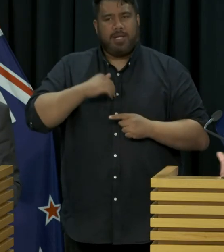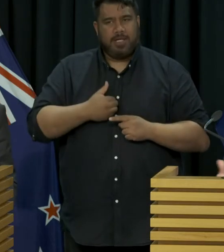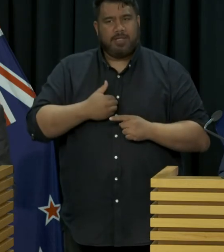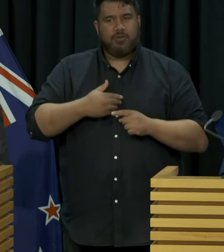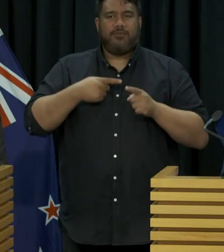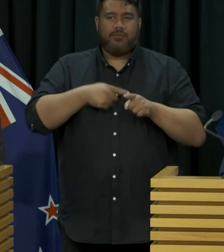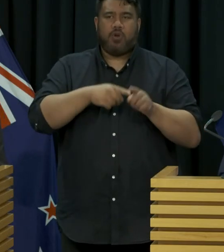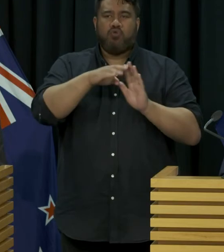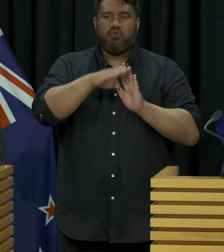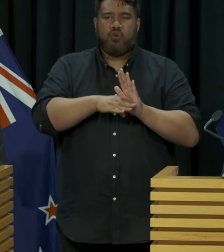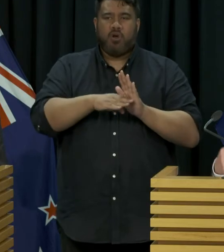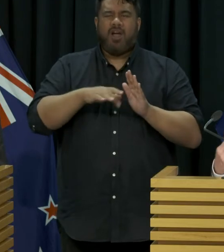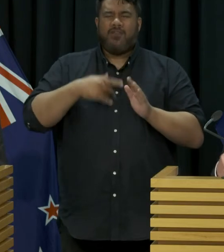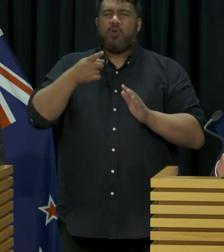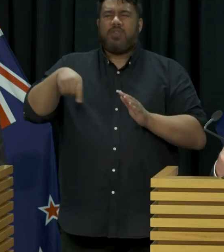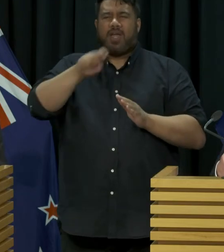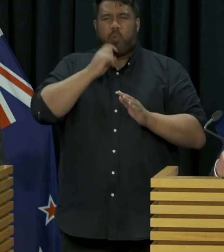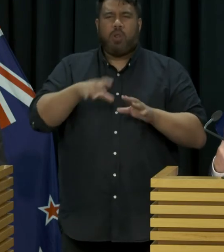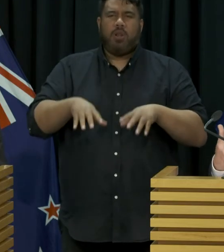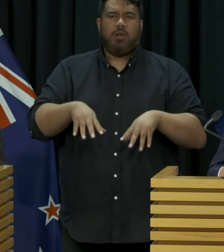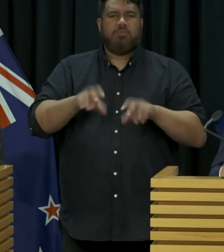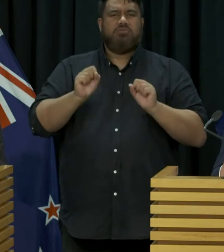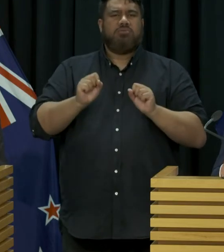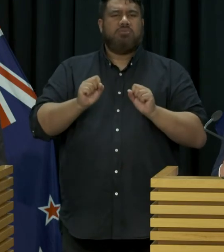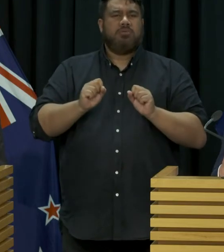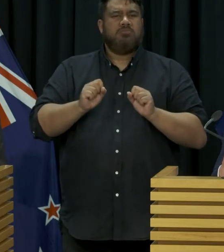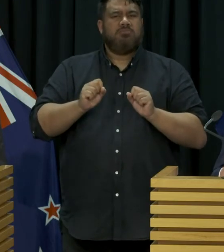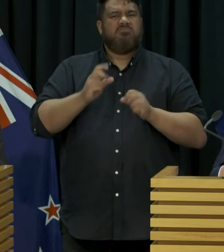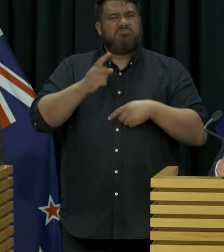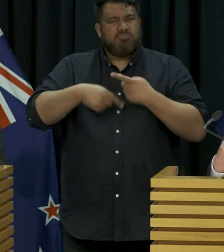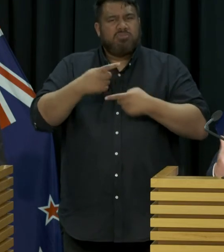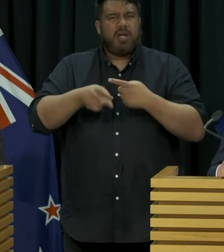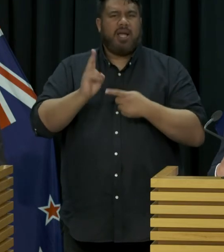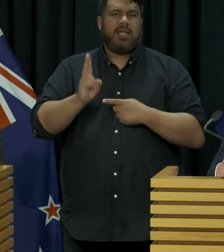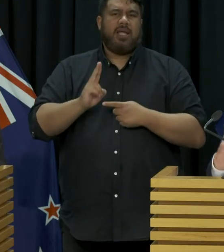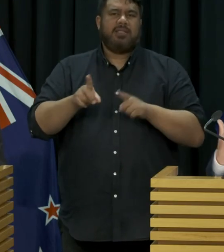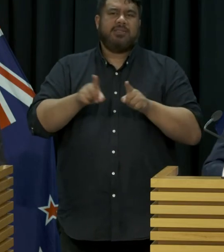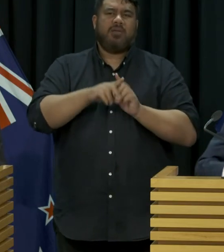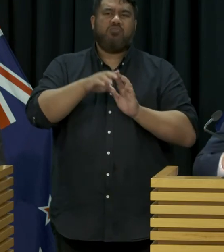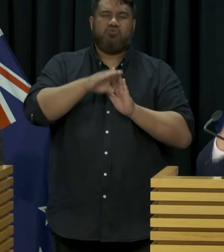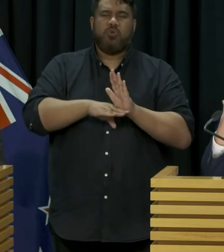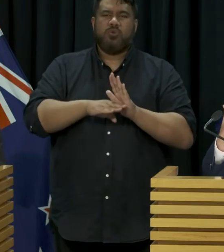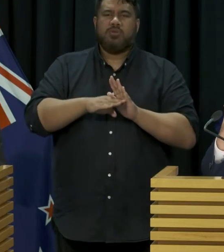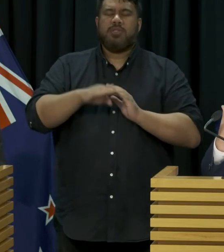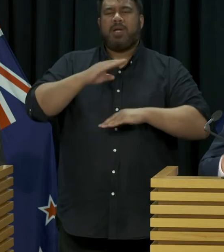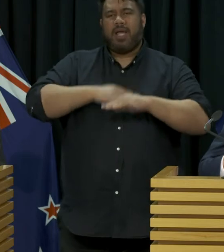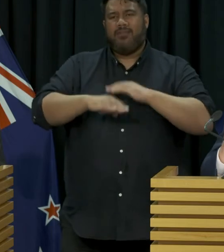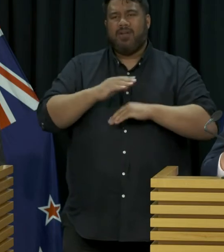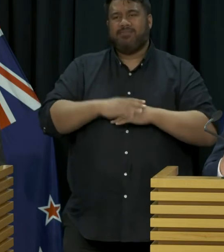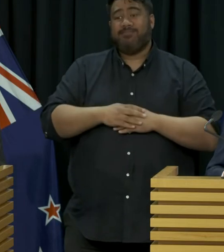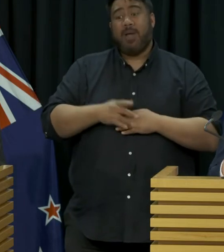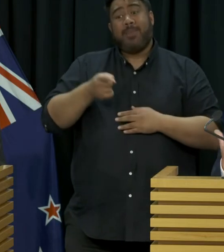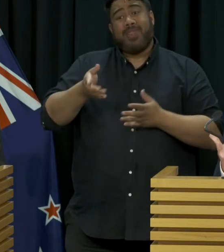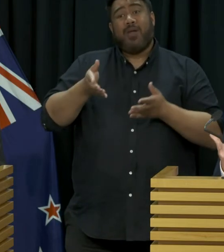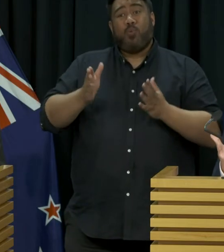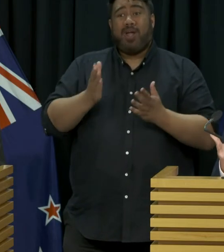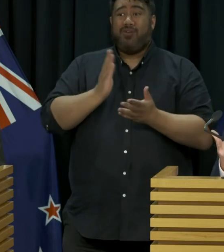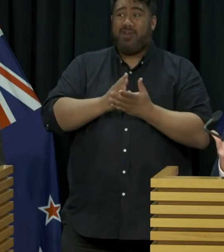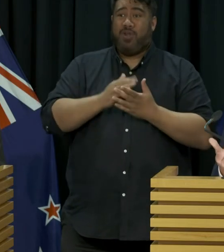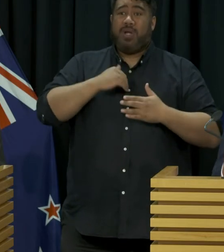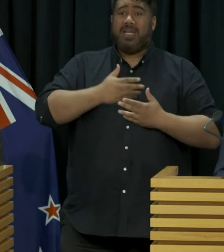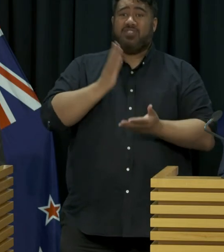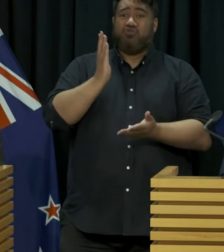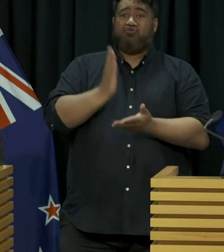again take up those behaviours and so many public health interventions rely on high trust and encouragement and